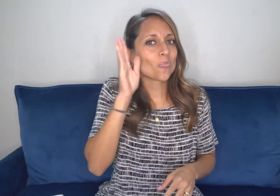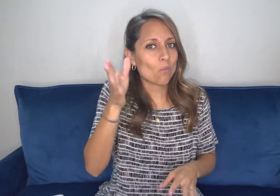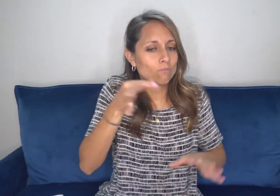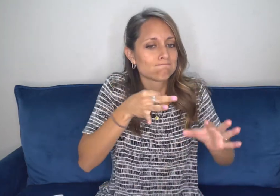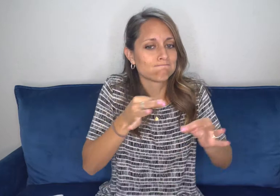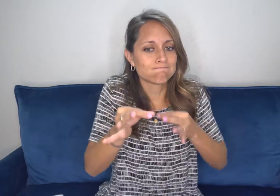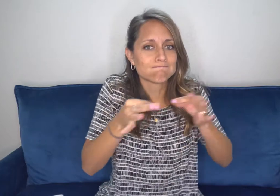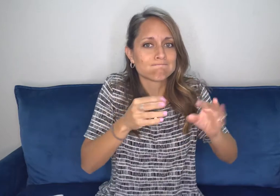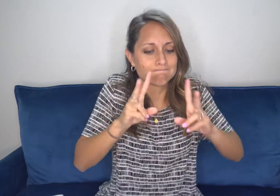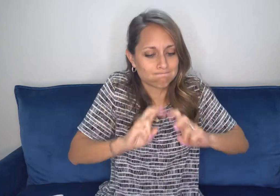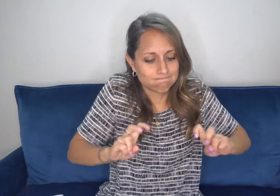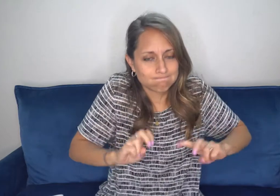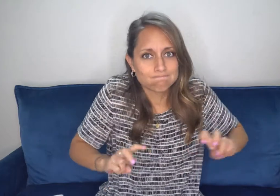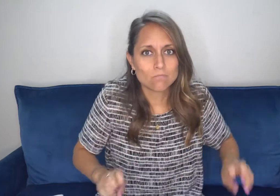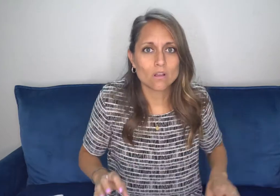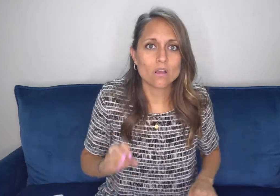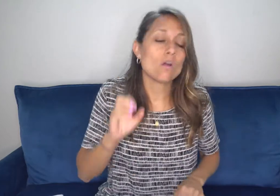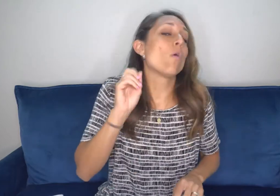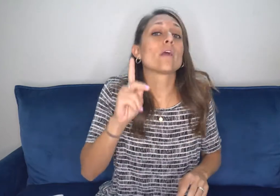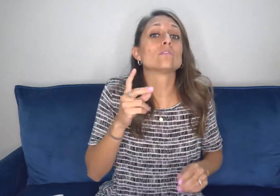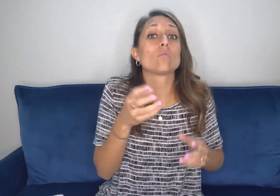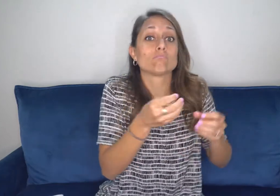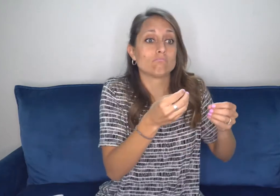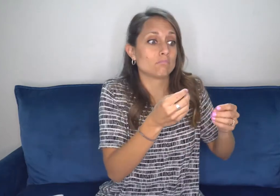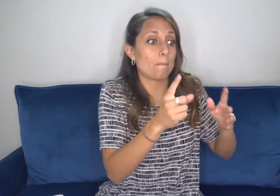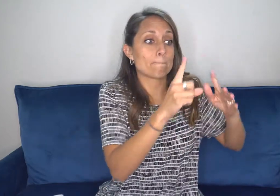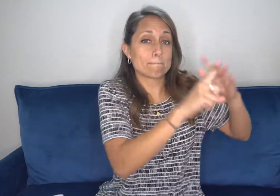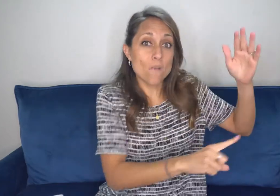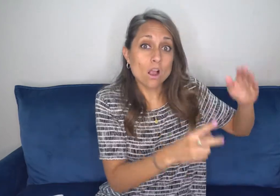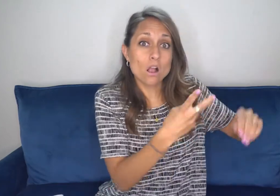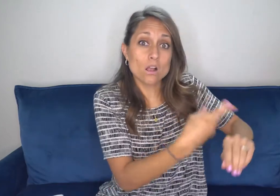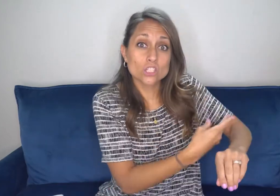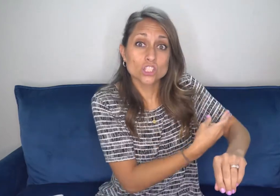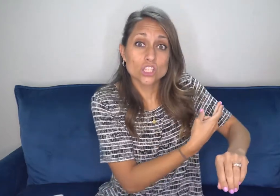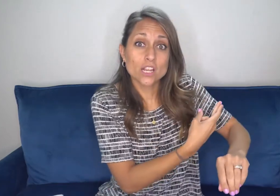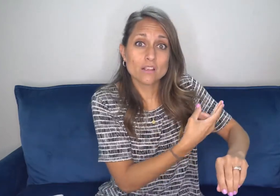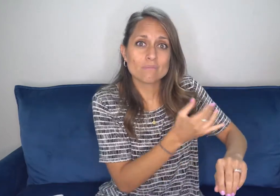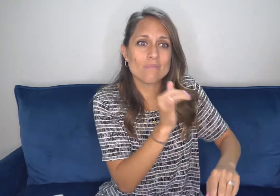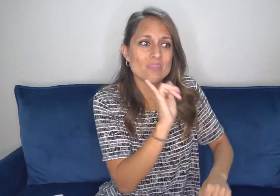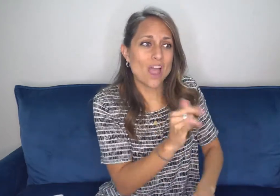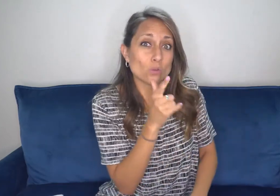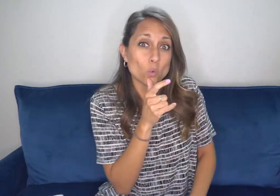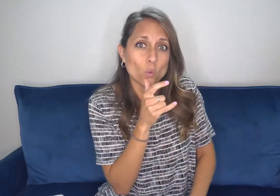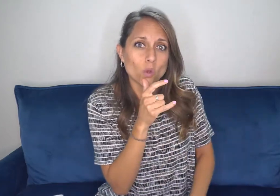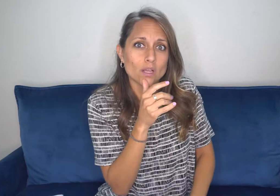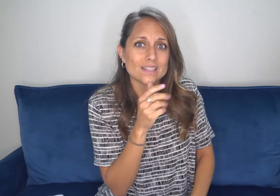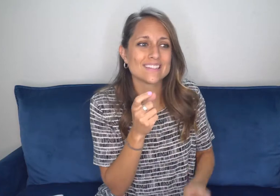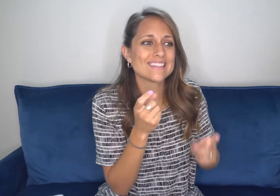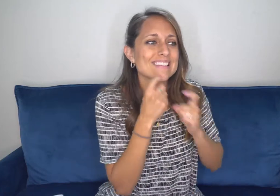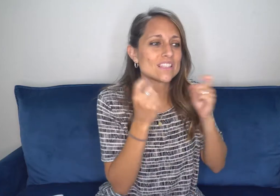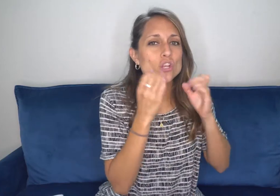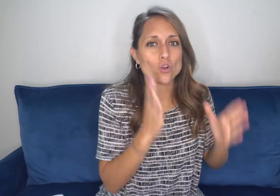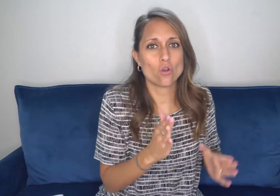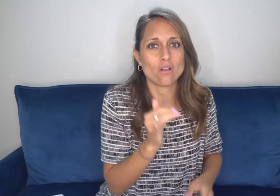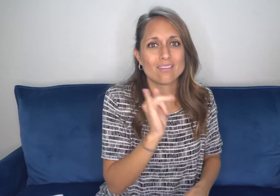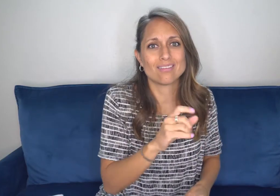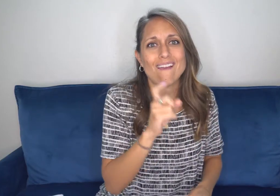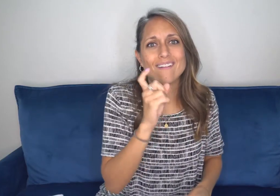it. And we're going to take this and kind of dissect it bit by bit. But the lost sheep is a